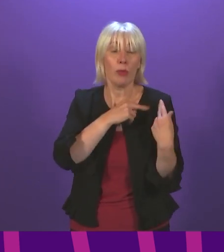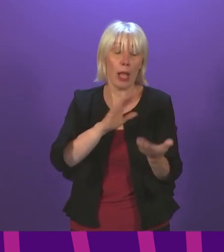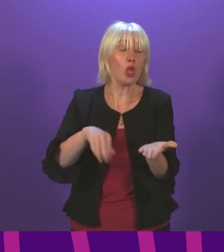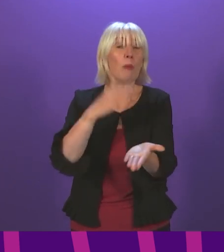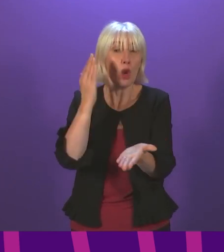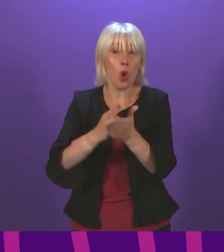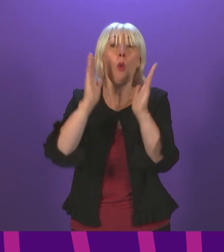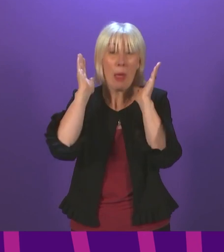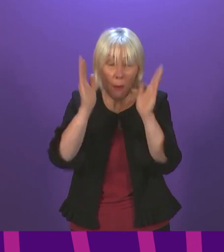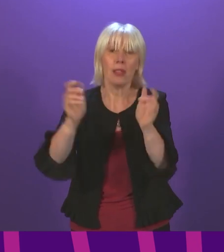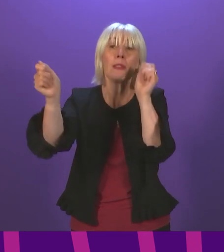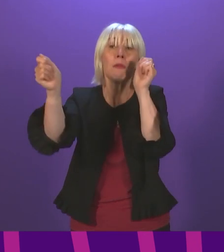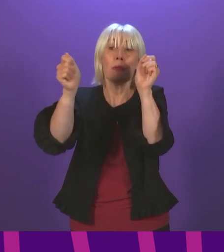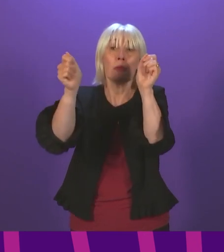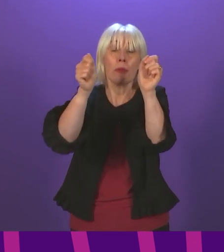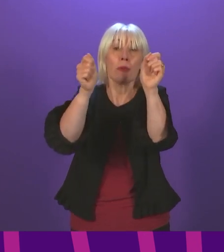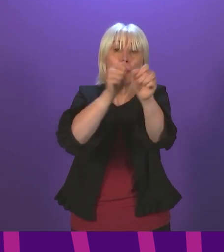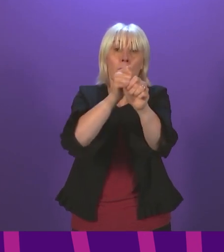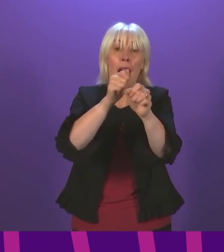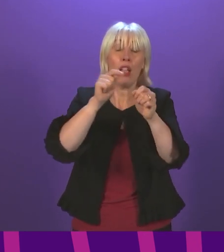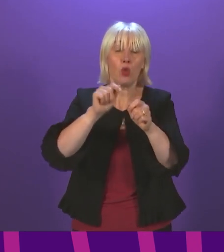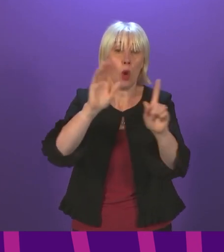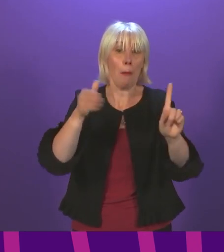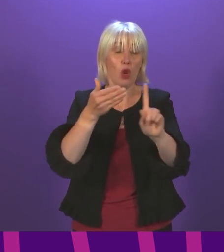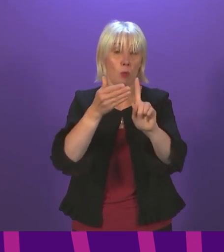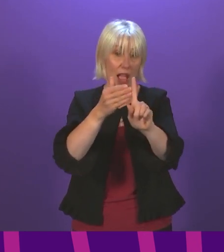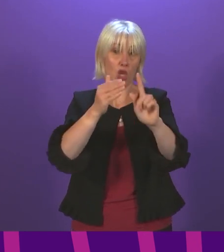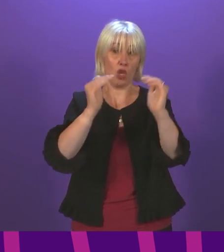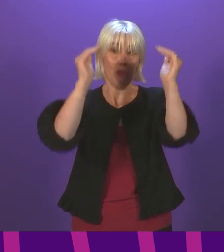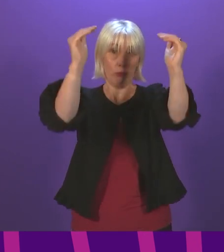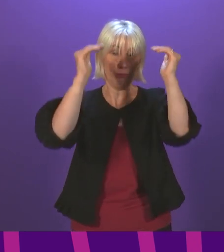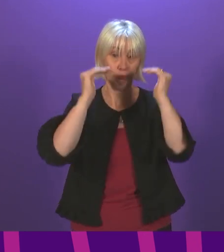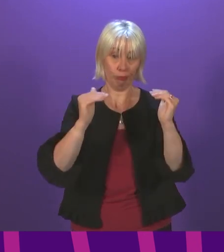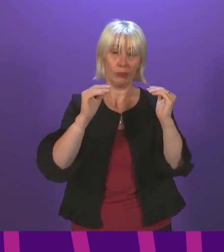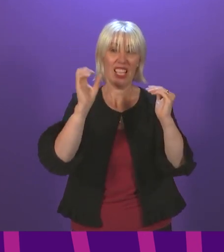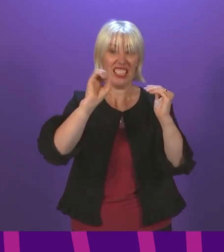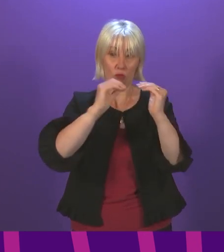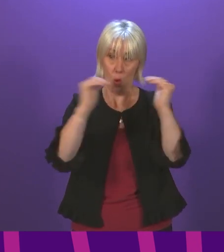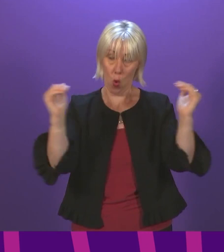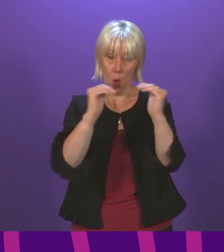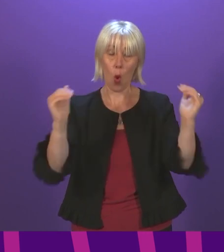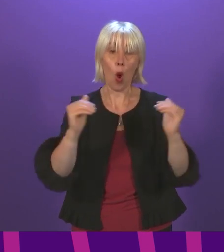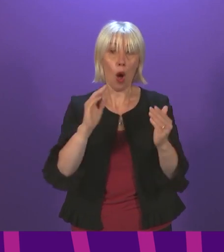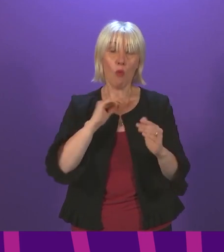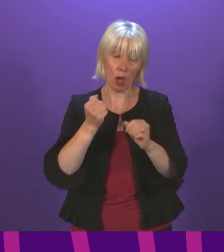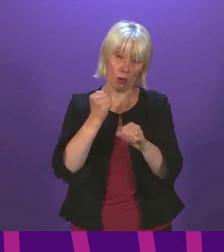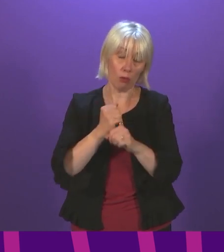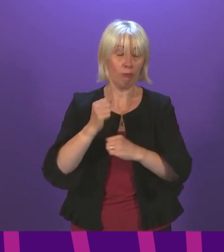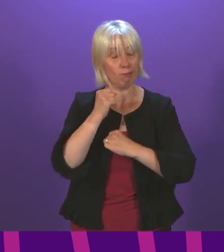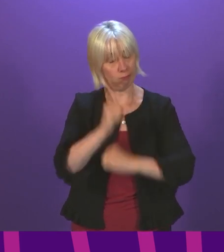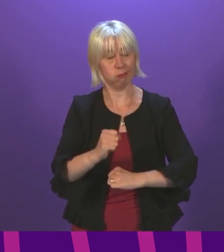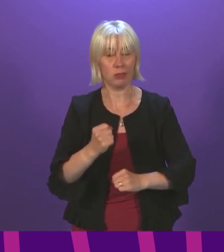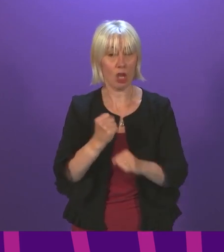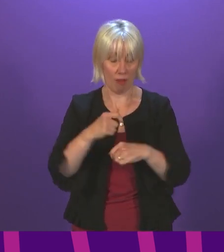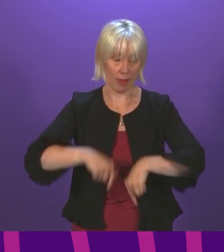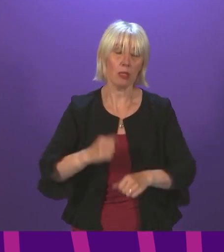and to meet our net-zero targets. And this government is incredibly serious about doing that, and on occasion, not just on this issue, but I